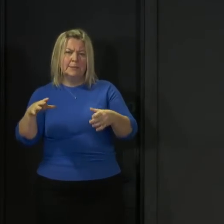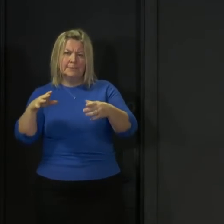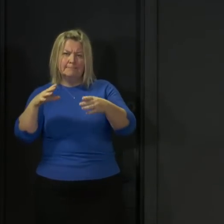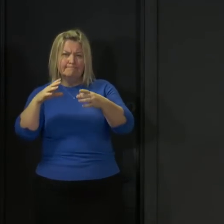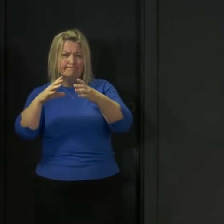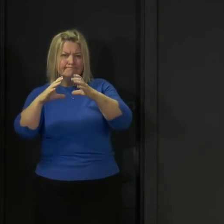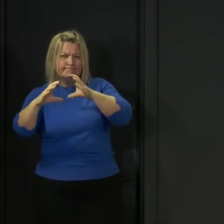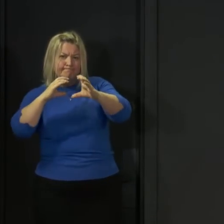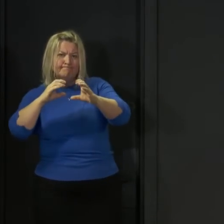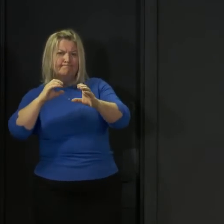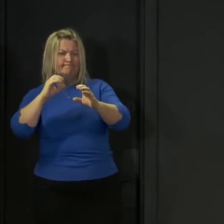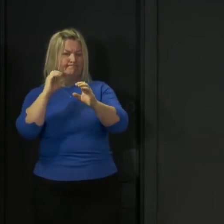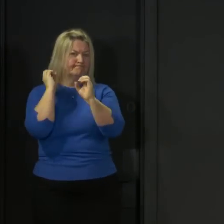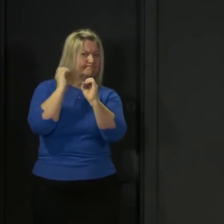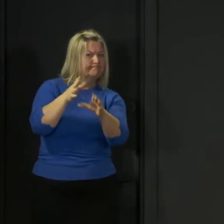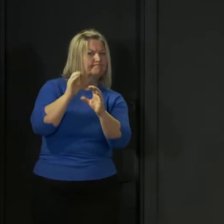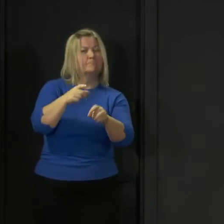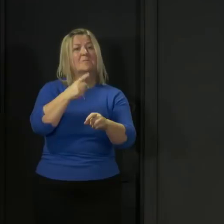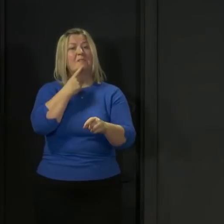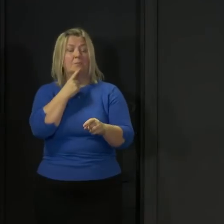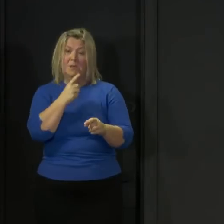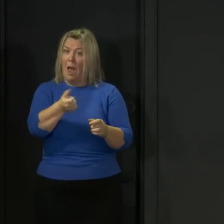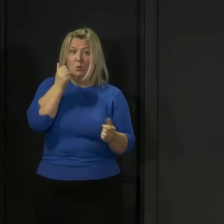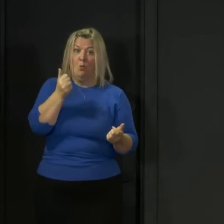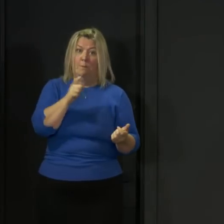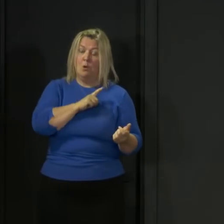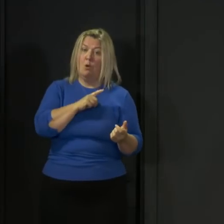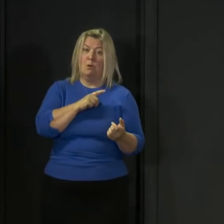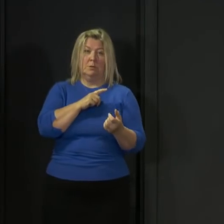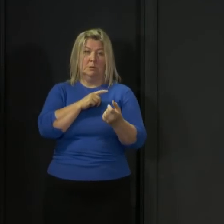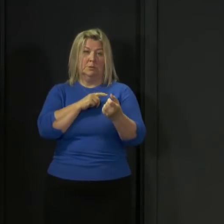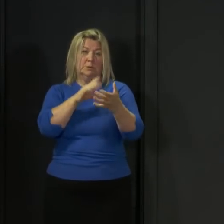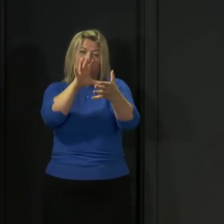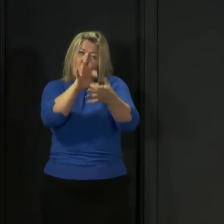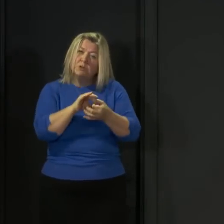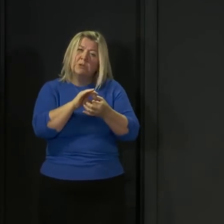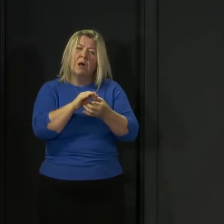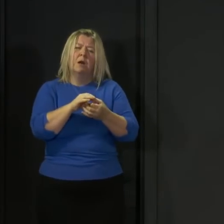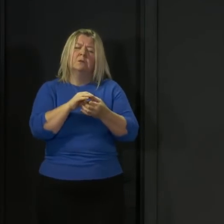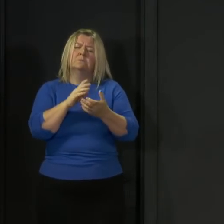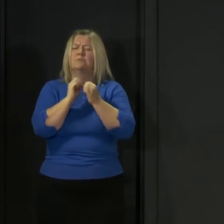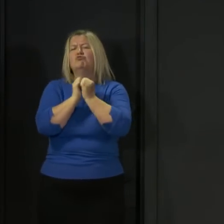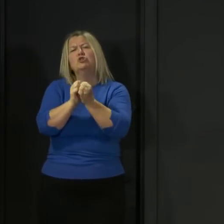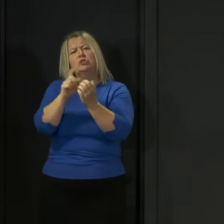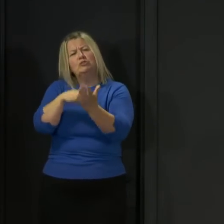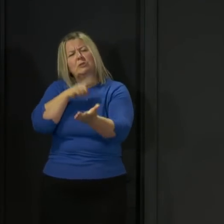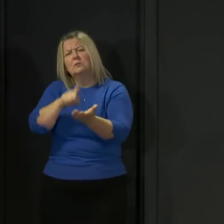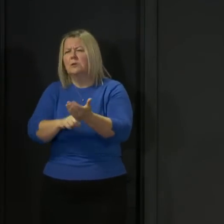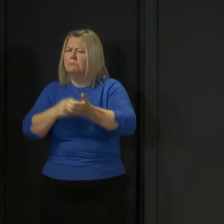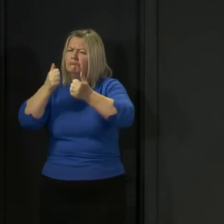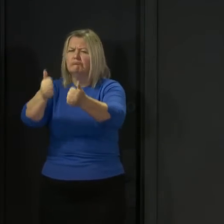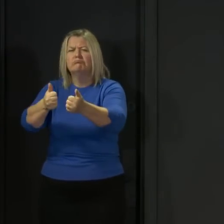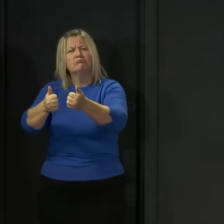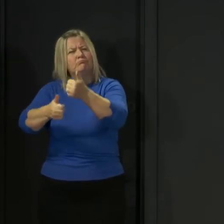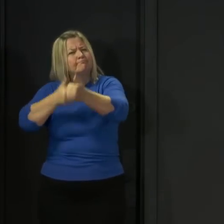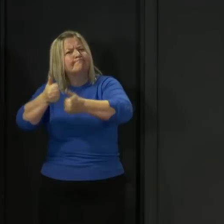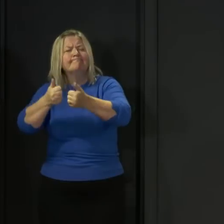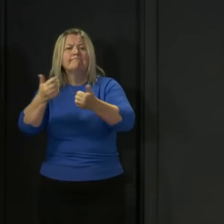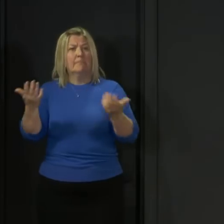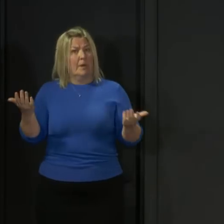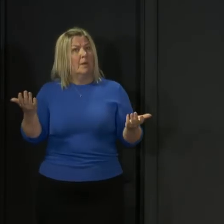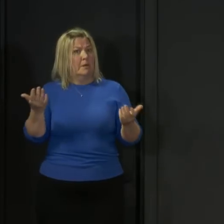public and I know because I get very many messages from members of the public who appreciate greatly the job that he has done as we've gone through this